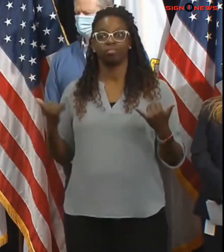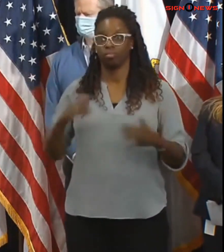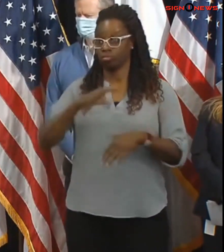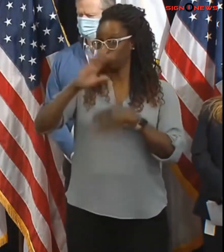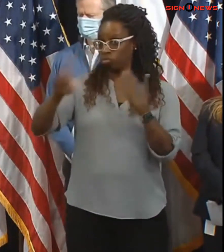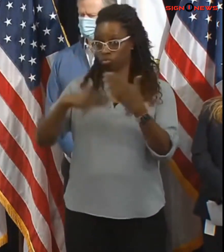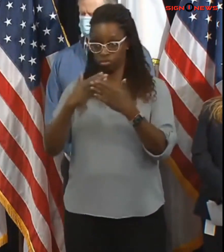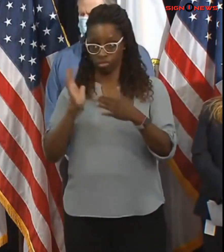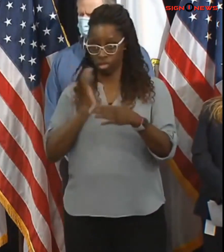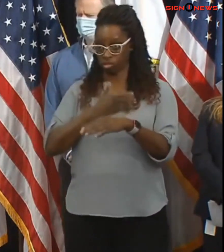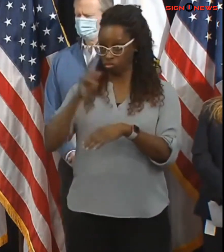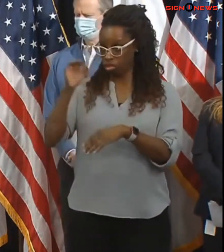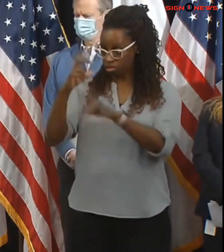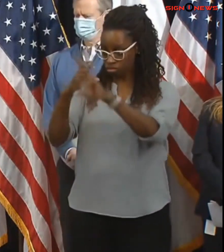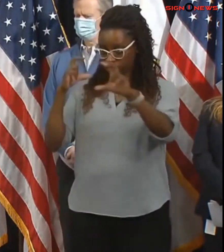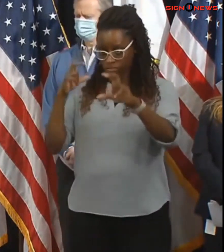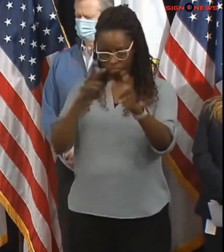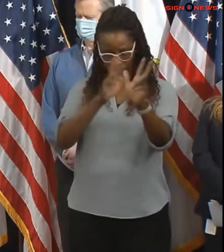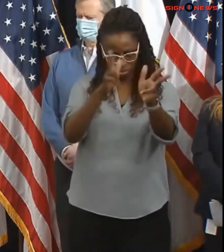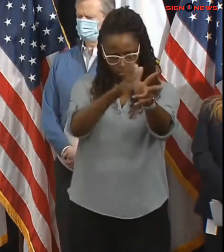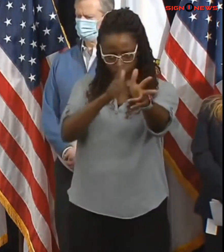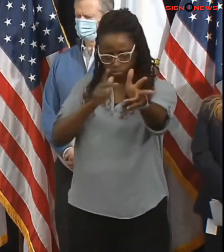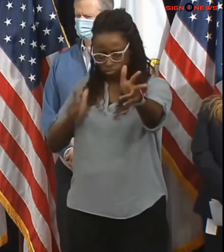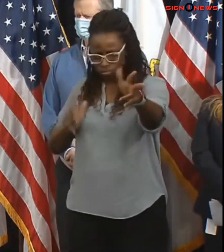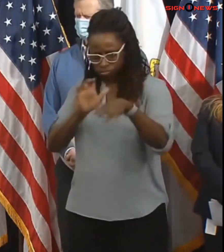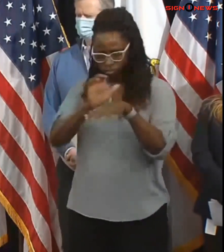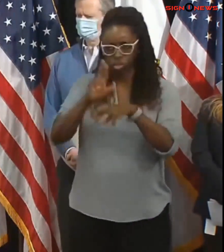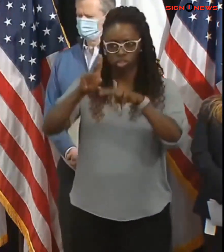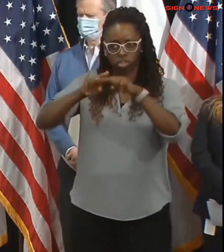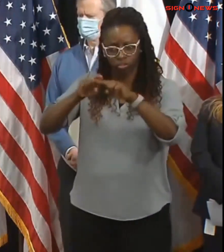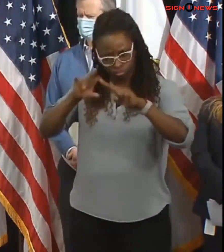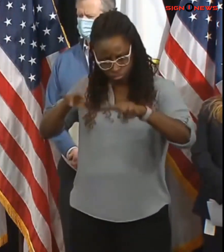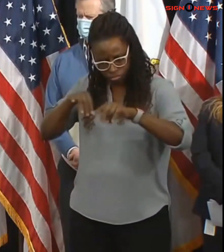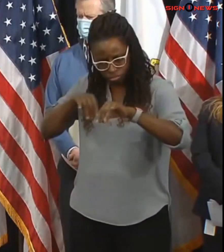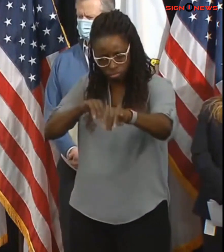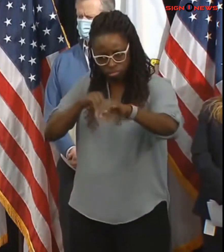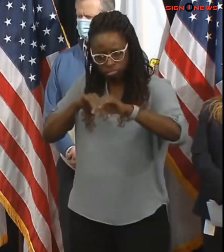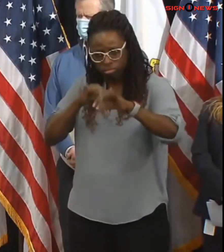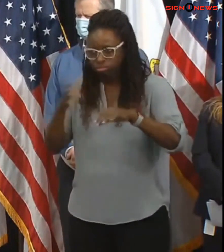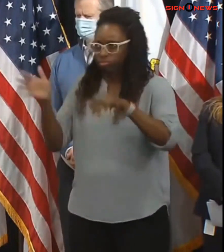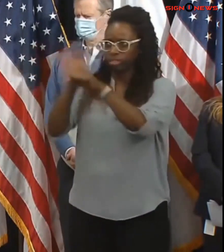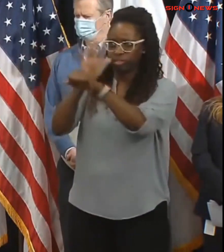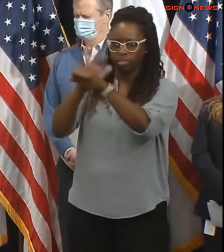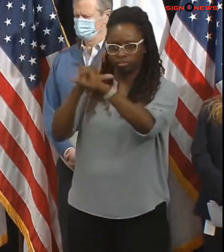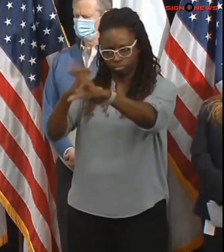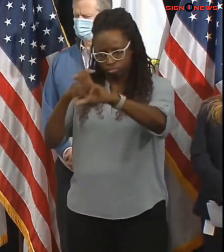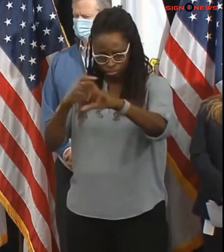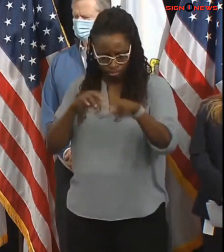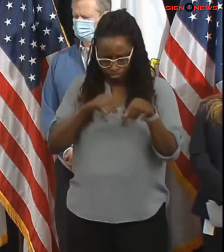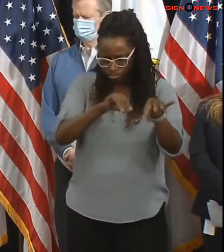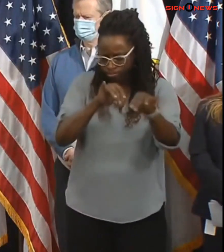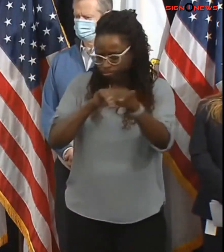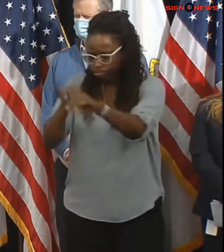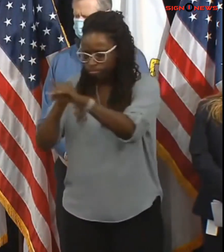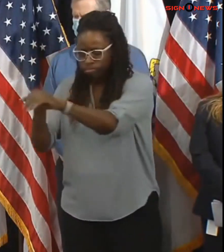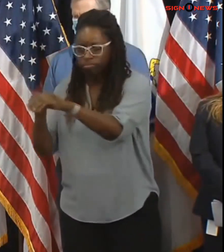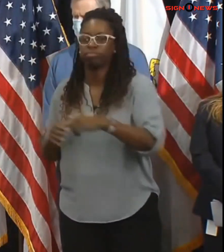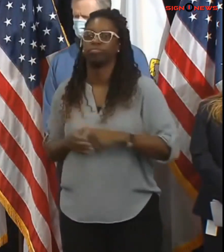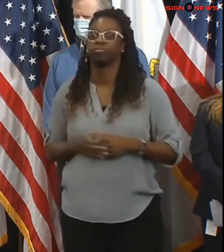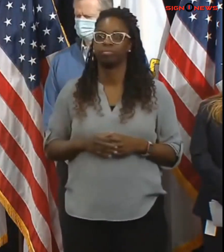we expected to deploy up to 4 000 pieces of snow fighting equipment at the height of this storm again and we are asking everybody